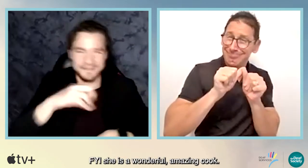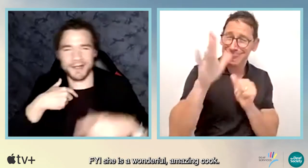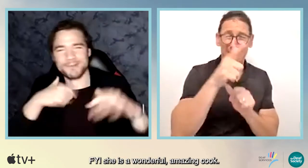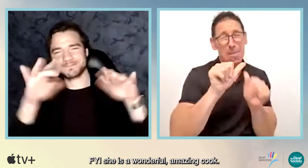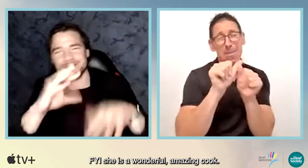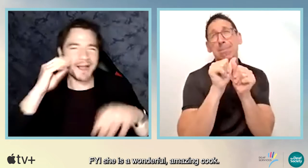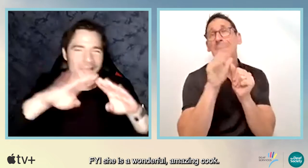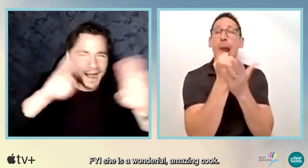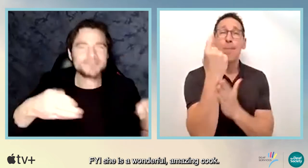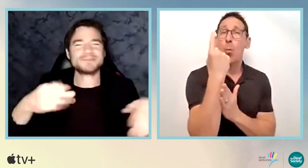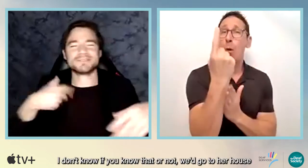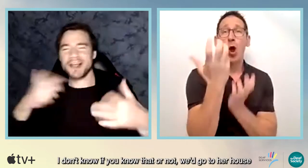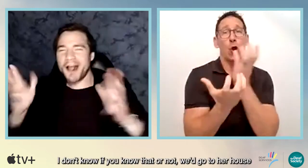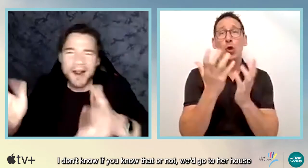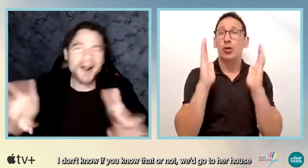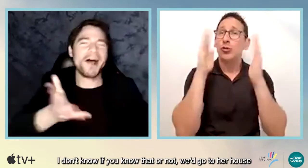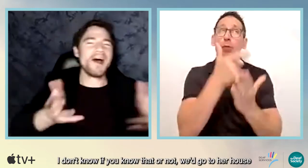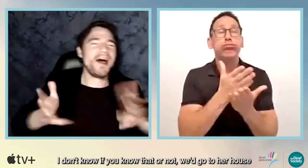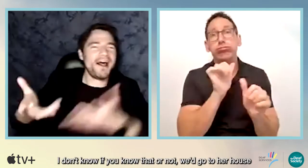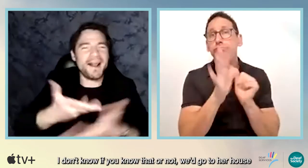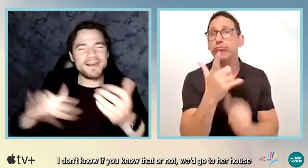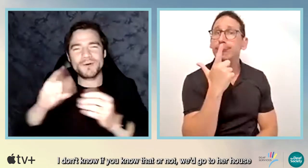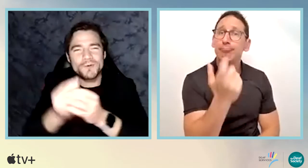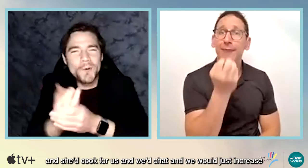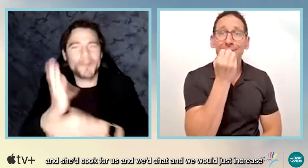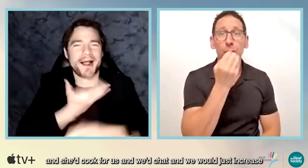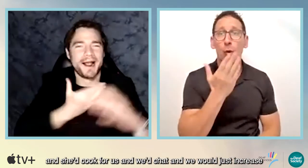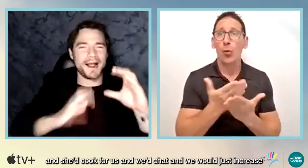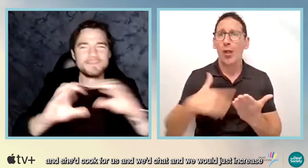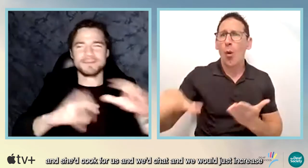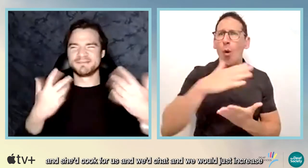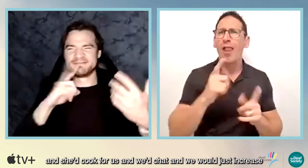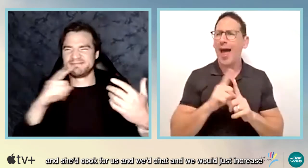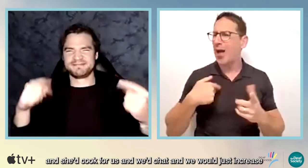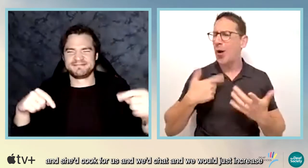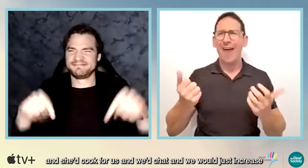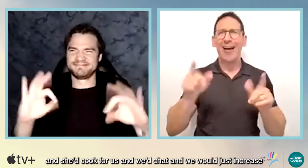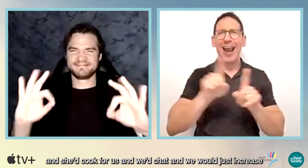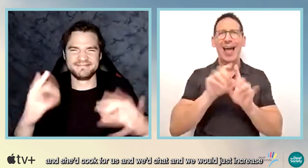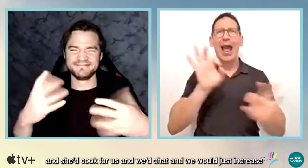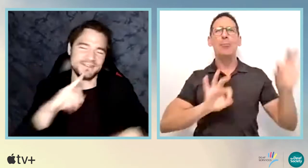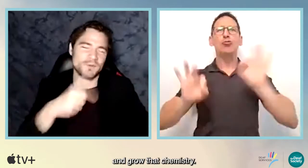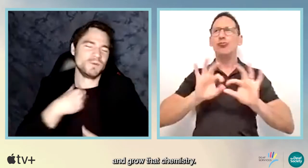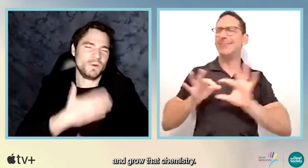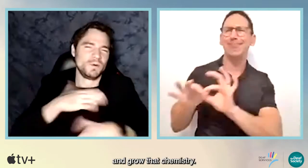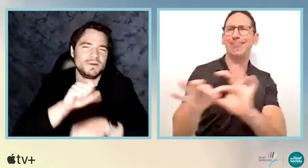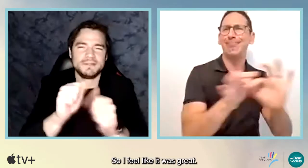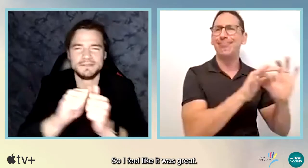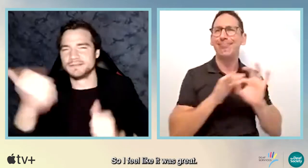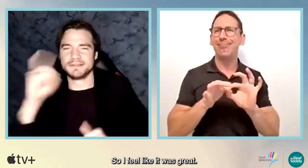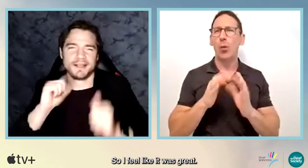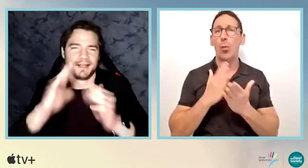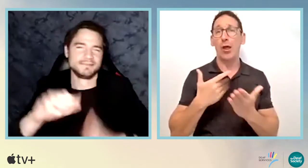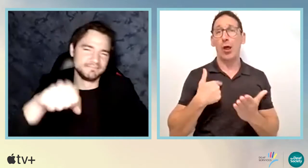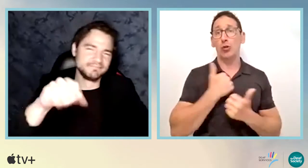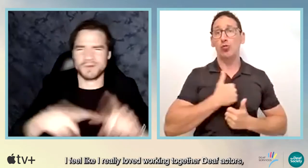is a wonderful, amazing cook. I don't know if you know that or not. We'd go to her house and she'd cook for us and we'd chat and we would just increase and grow that chemistry. So I feel like